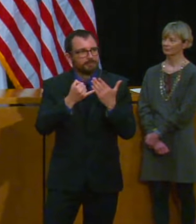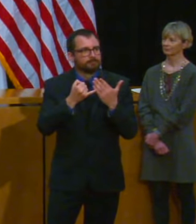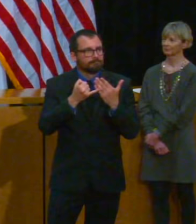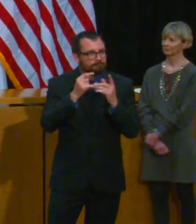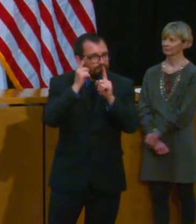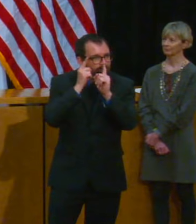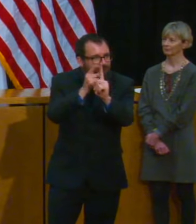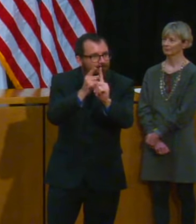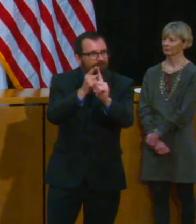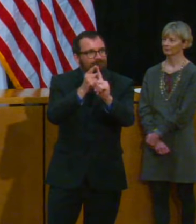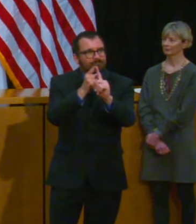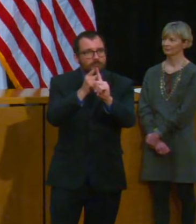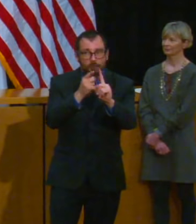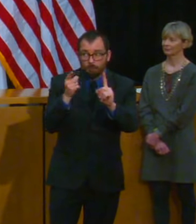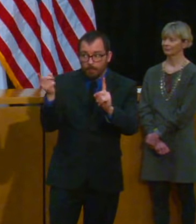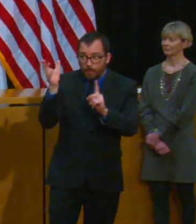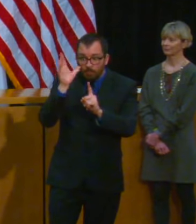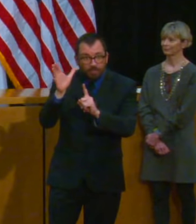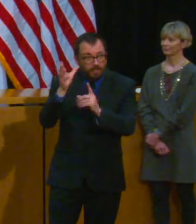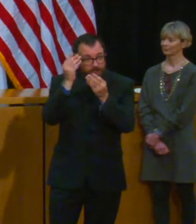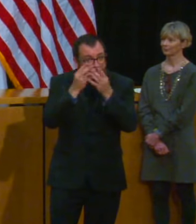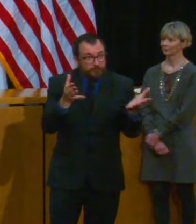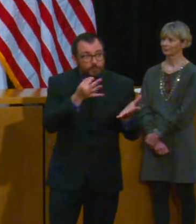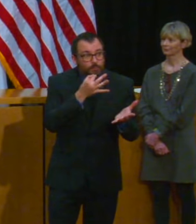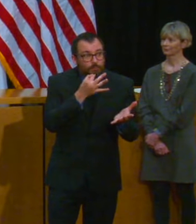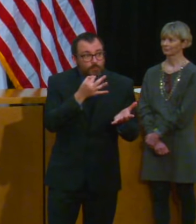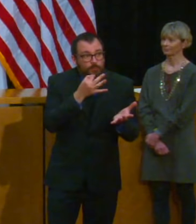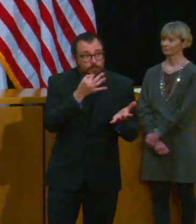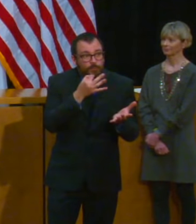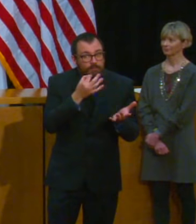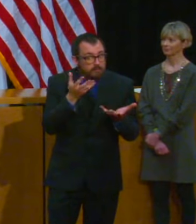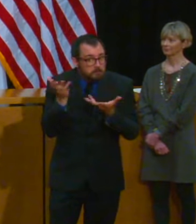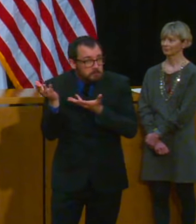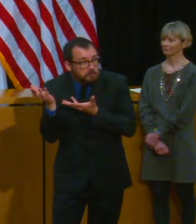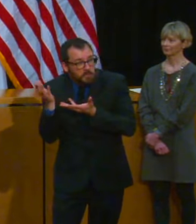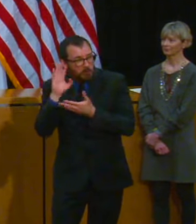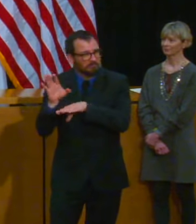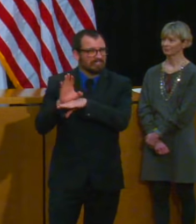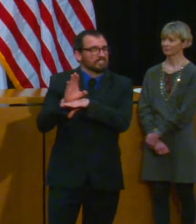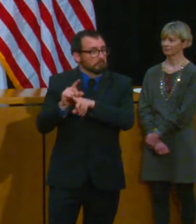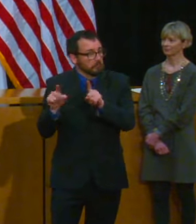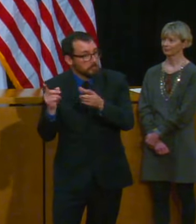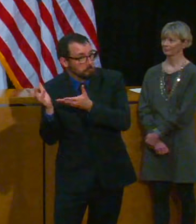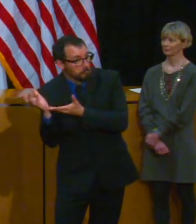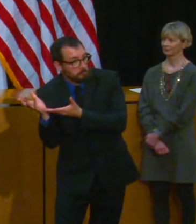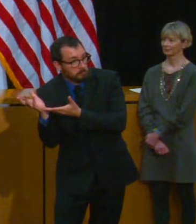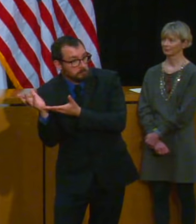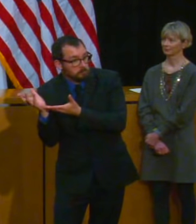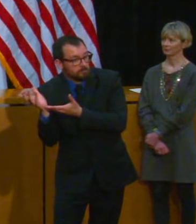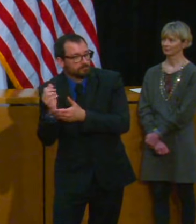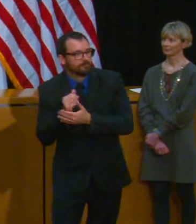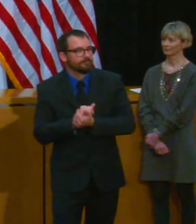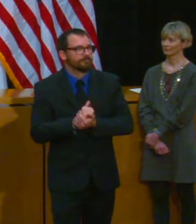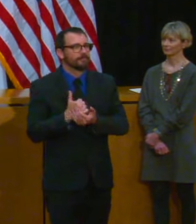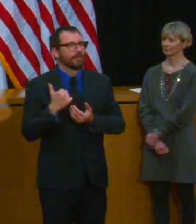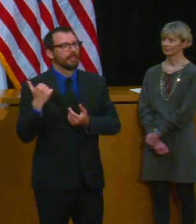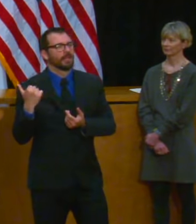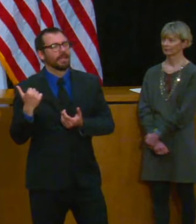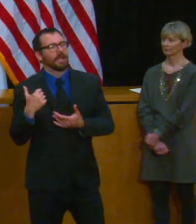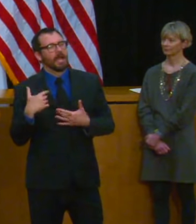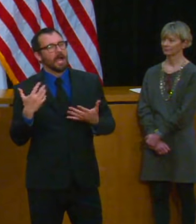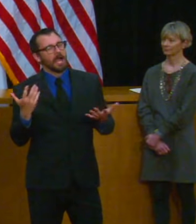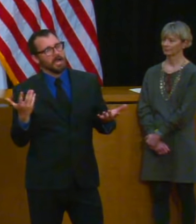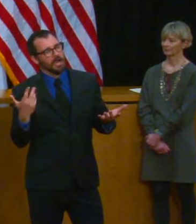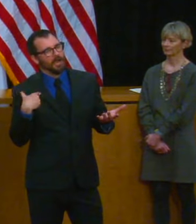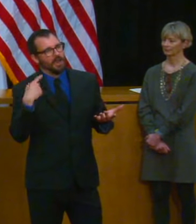about that right now? Well, I think most things appropriately have been